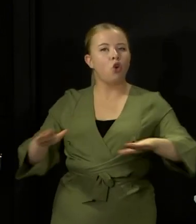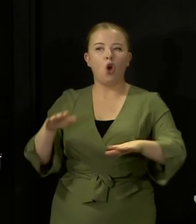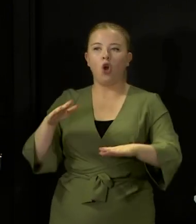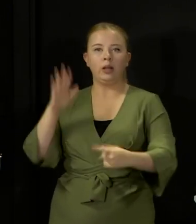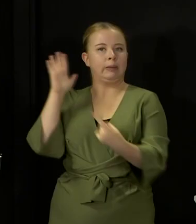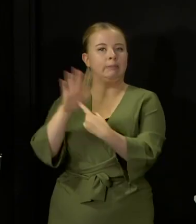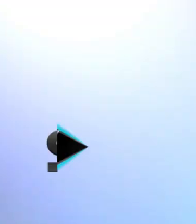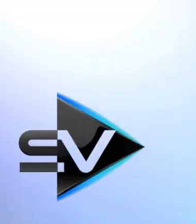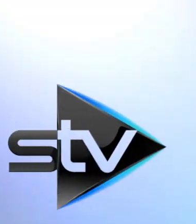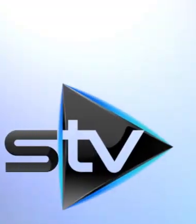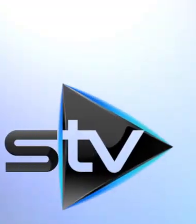travel at this time. Thank